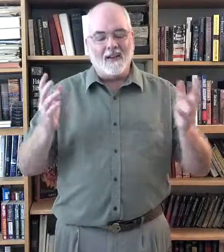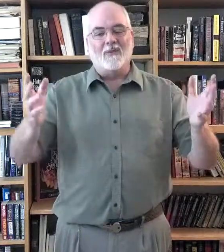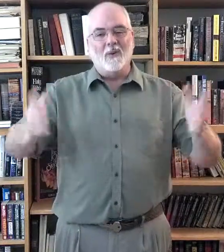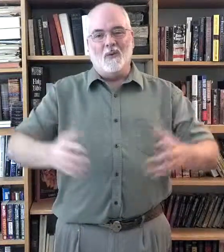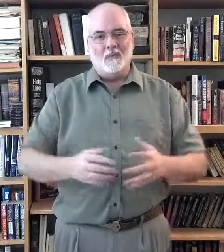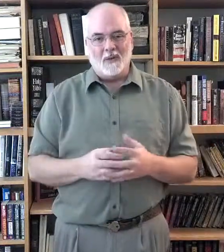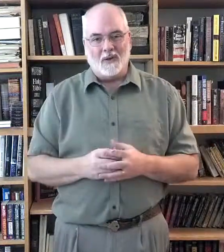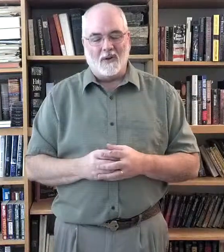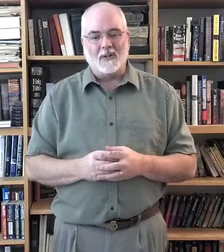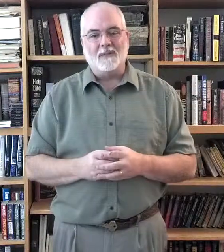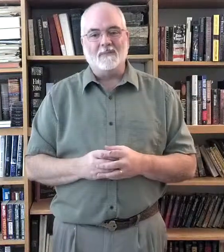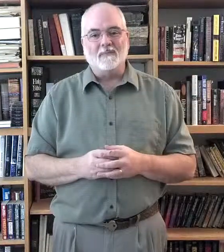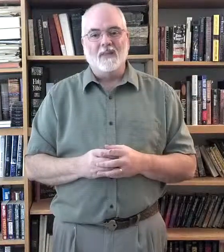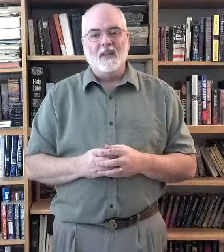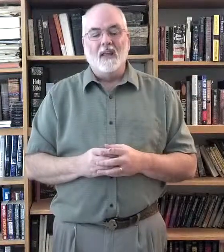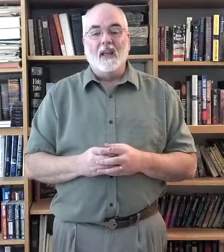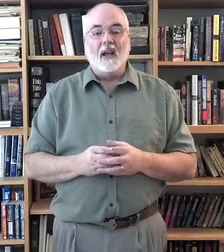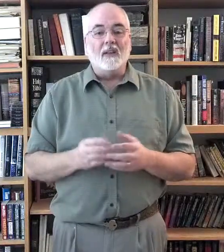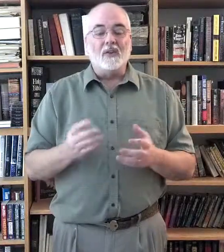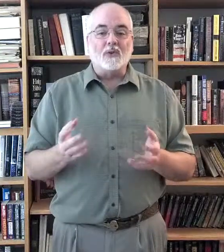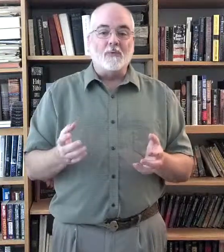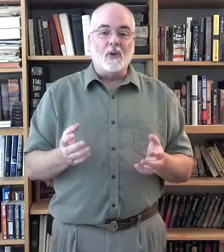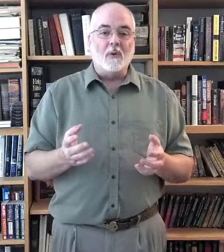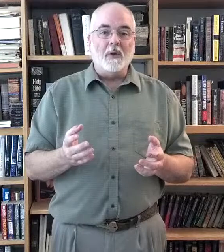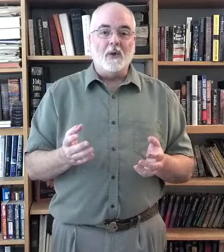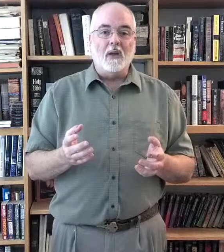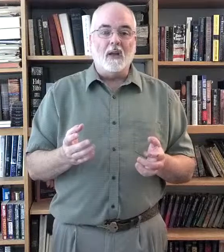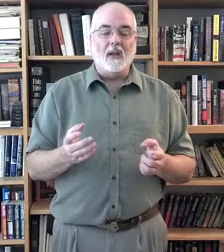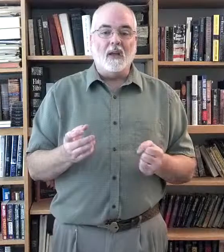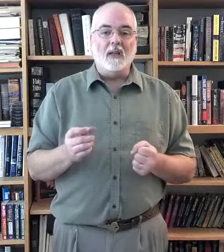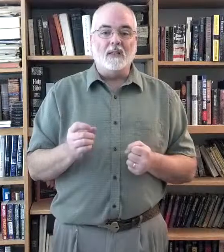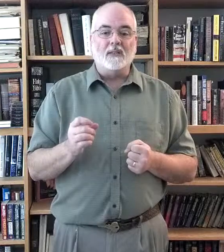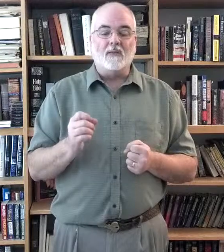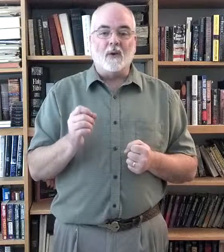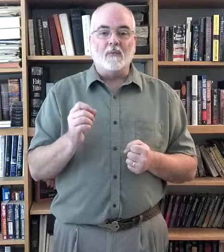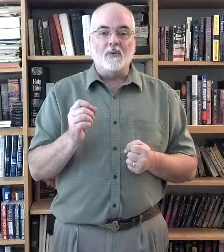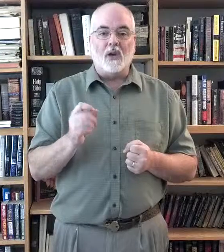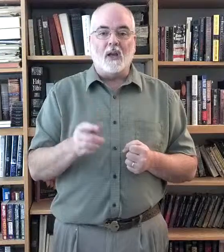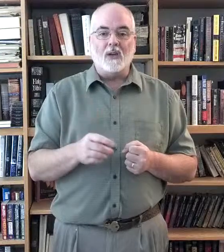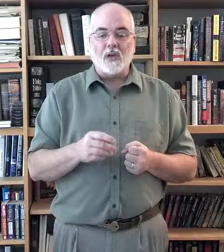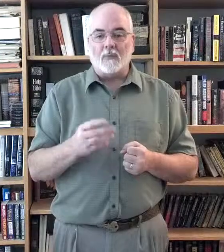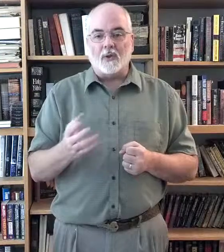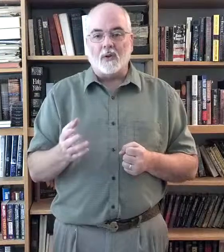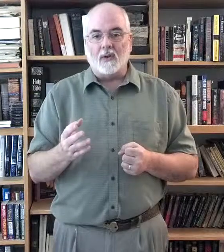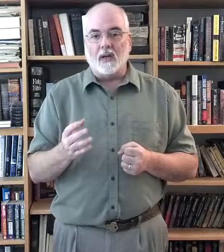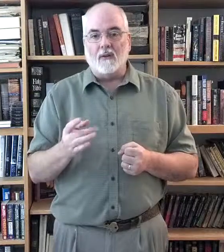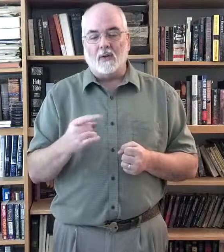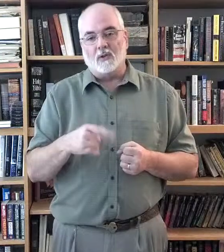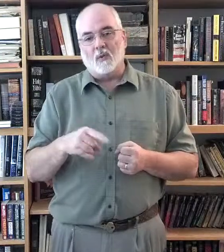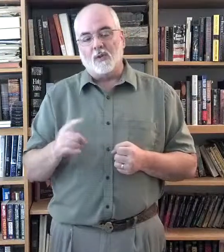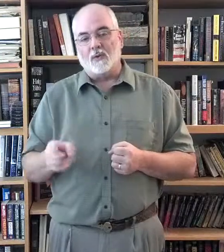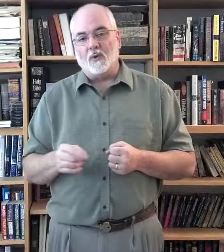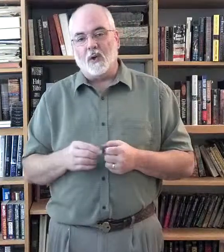Everyone belongs. And then, the scripture we'll be doing is from John chapter 13, verses 1 through 12.